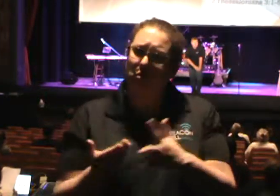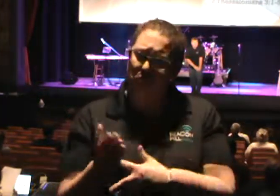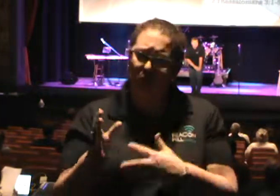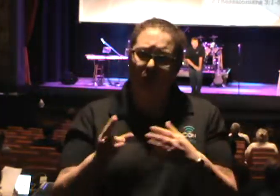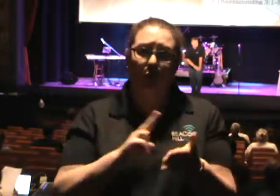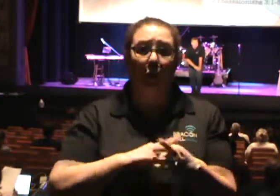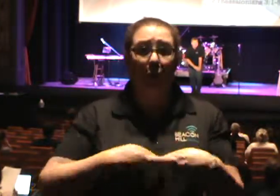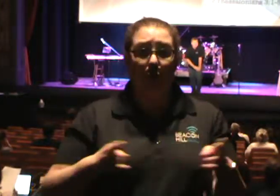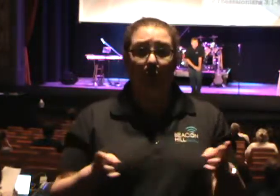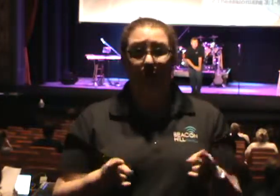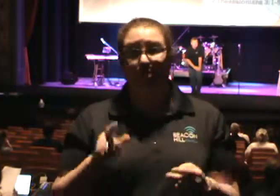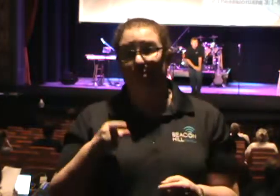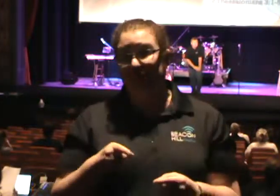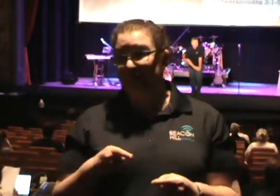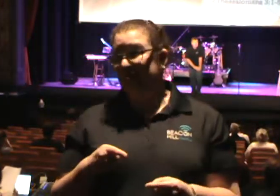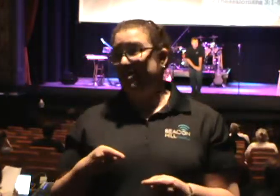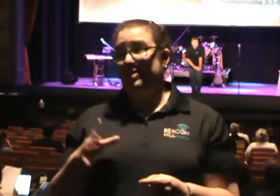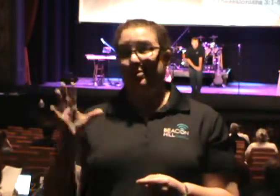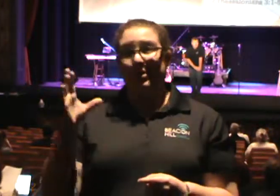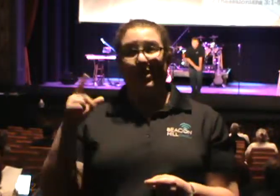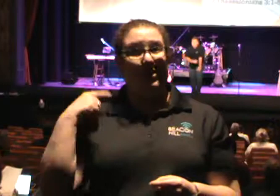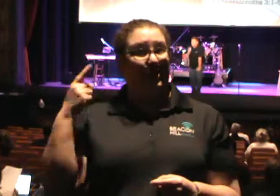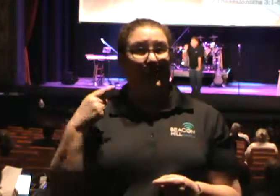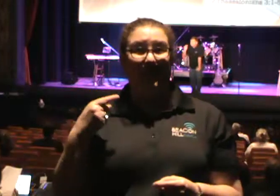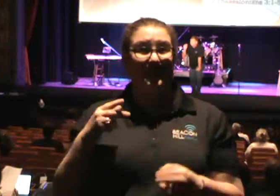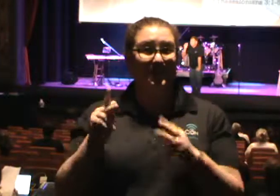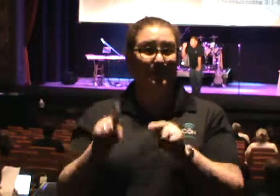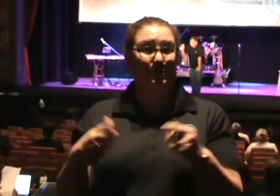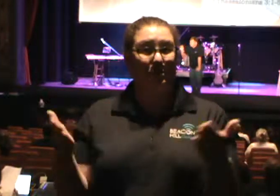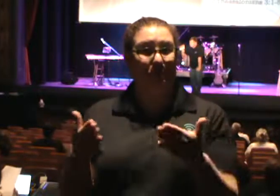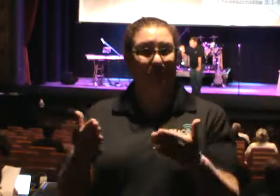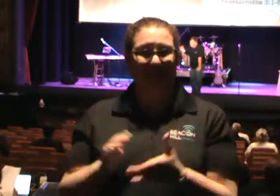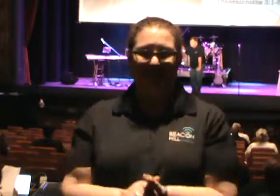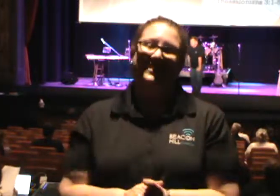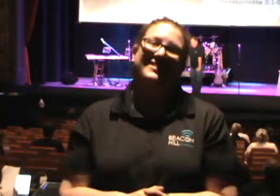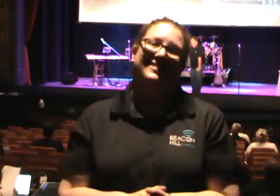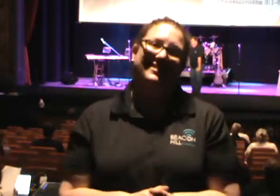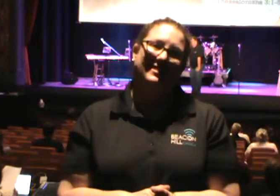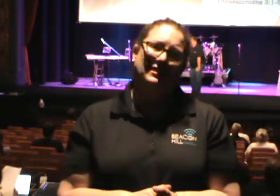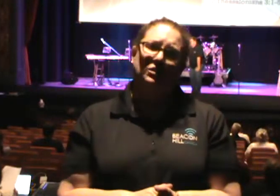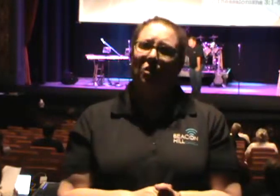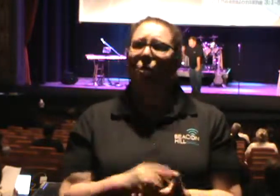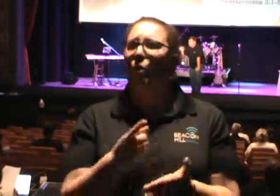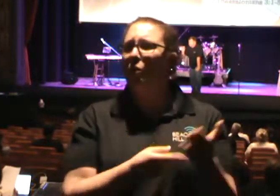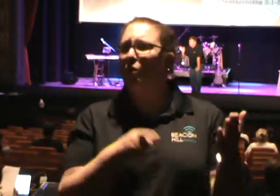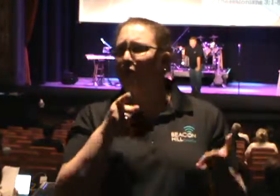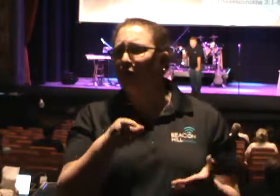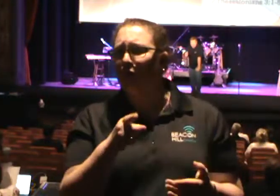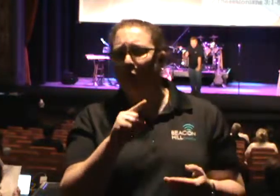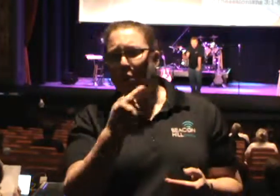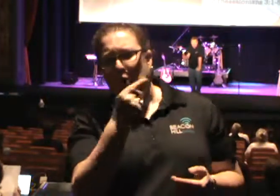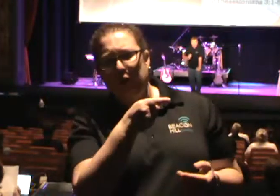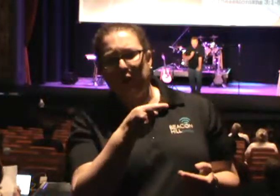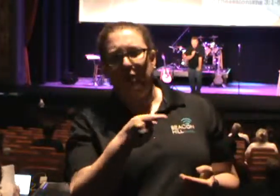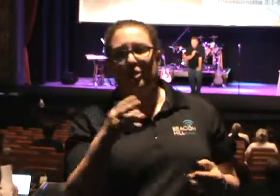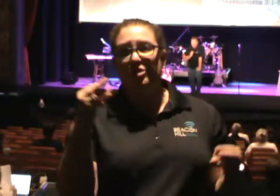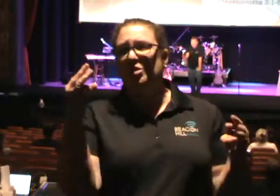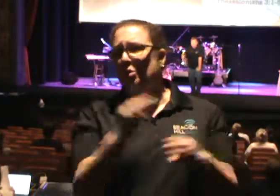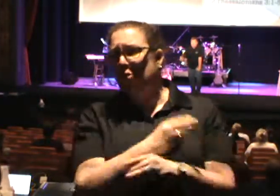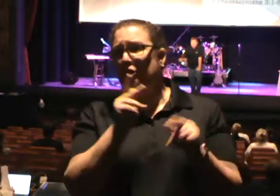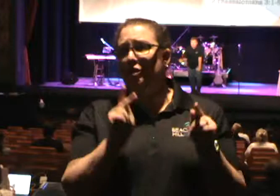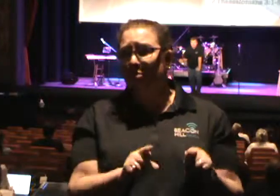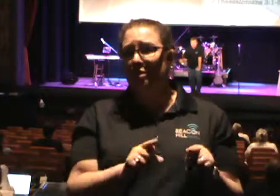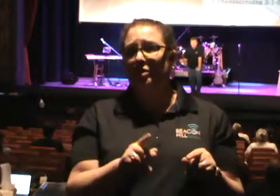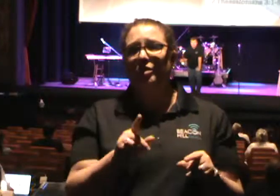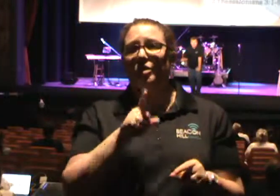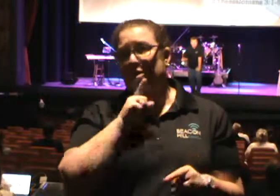some jacked up people in this room. But statistically speaking, one of you is the worst person in this room. I mean, really, you are